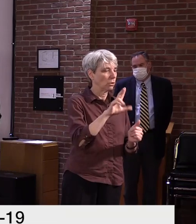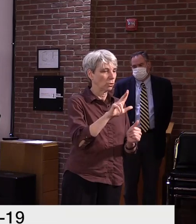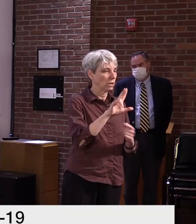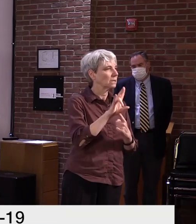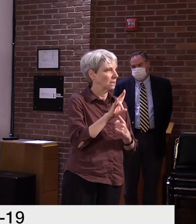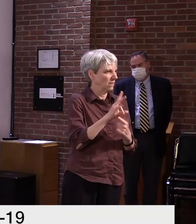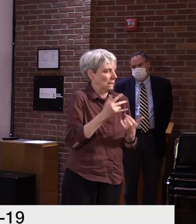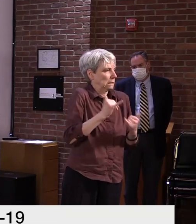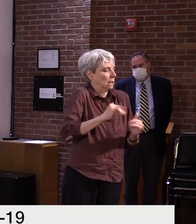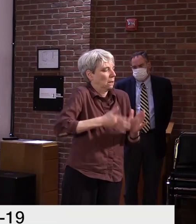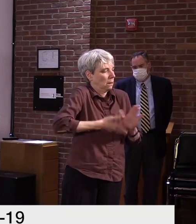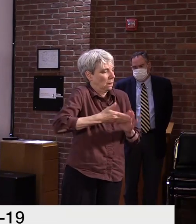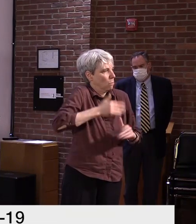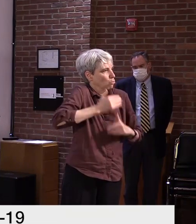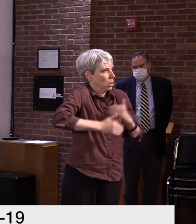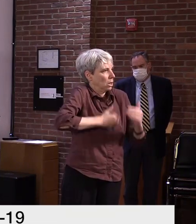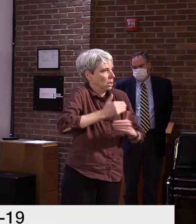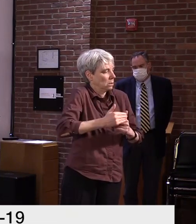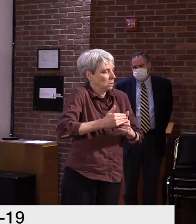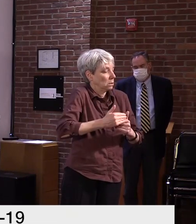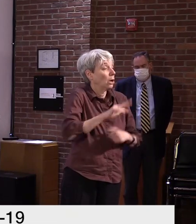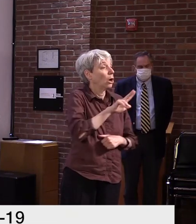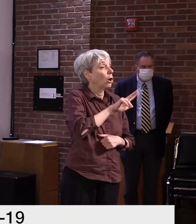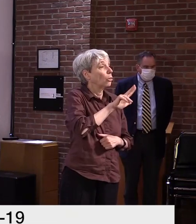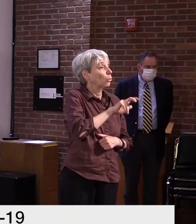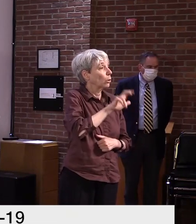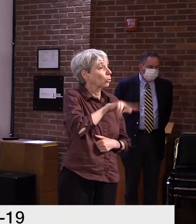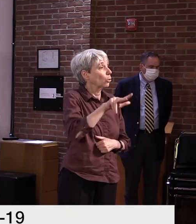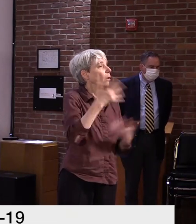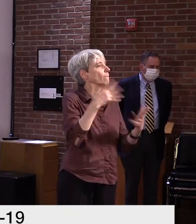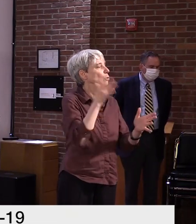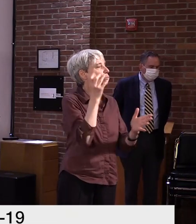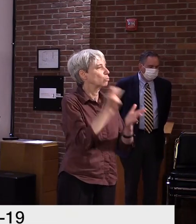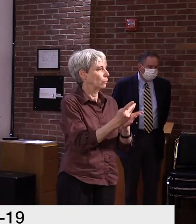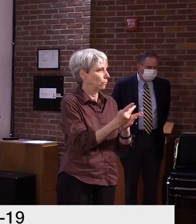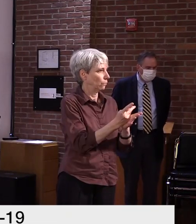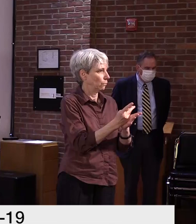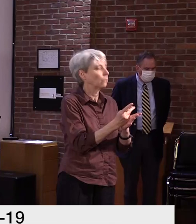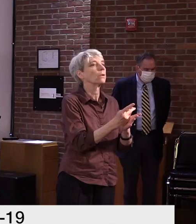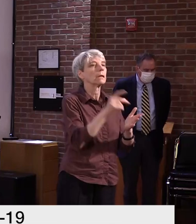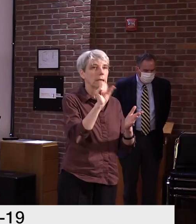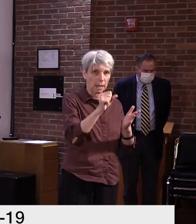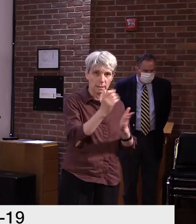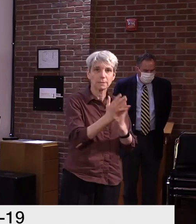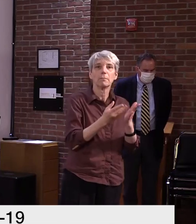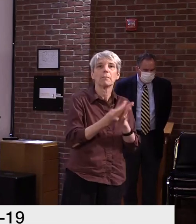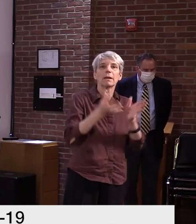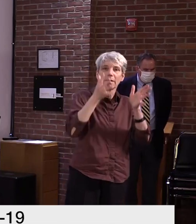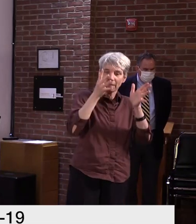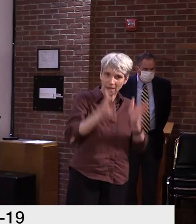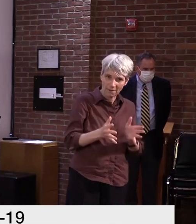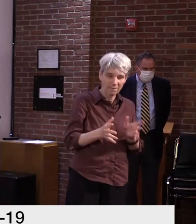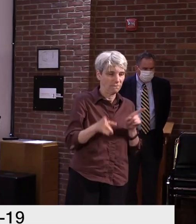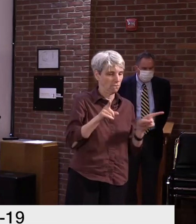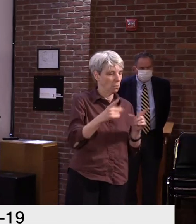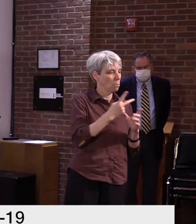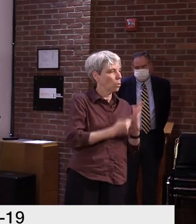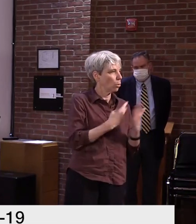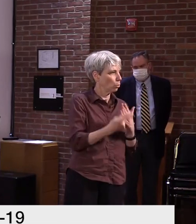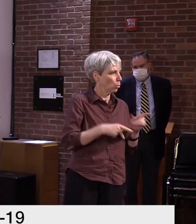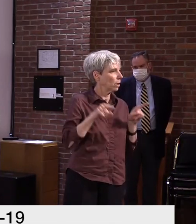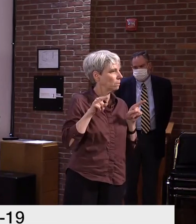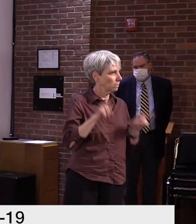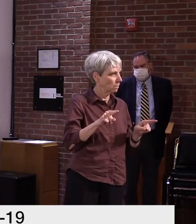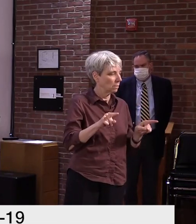process, 333 were approved and yes, there's money left over in both programs.